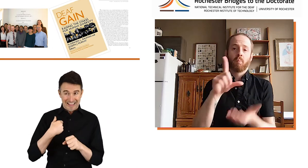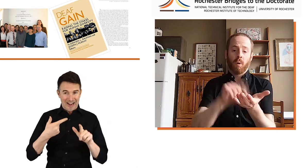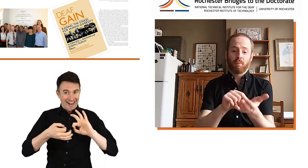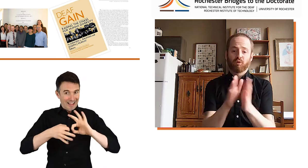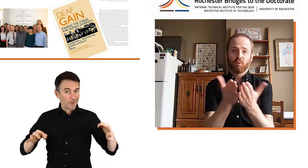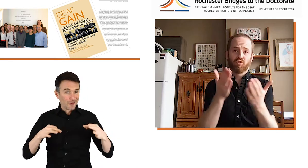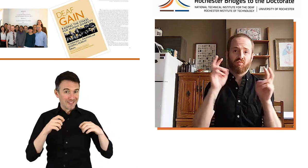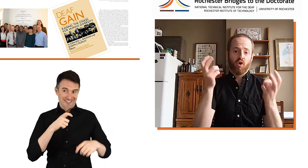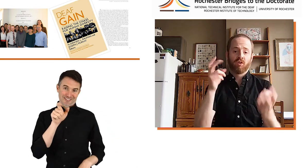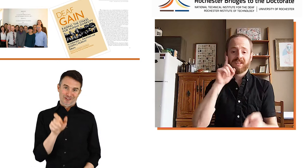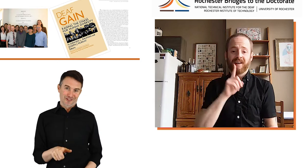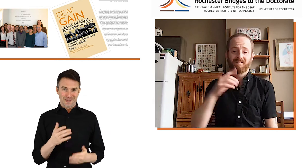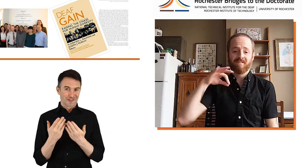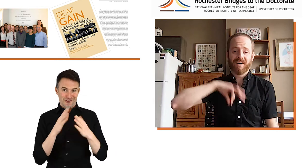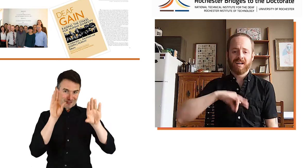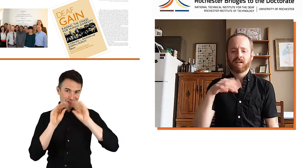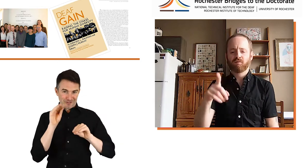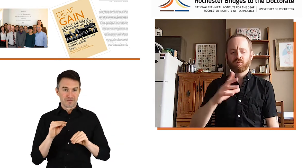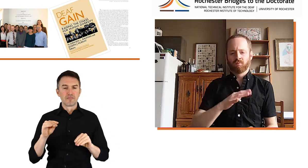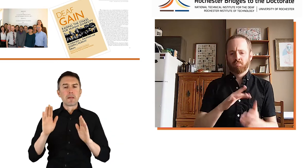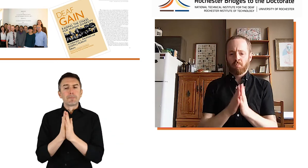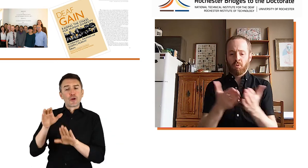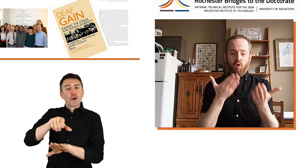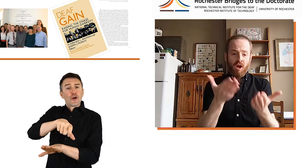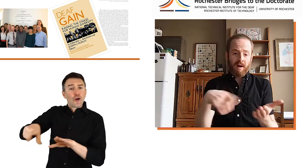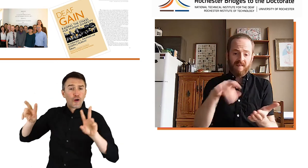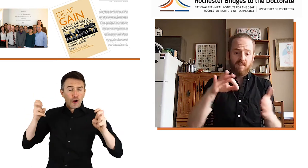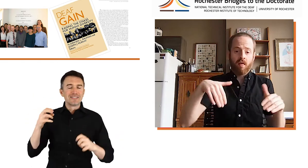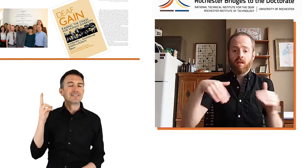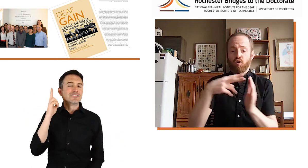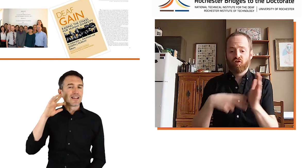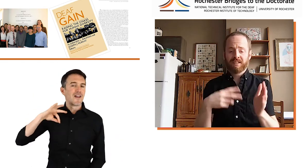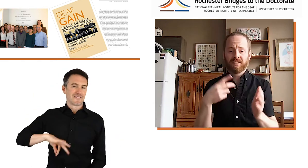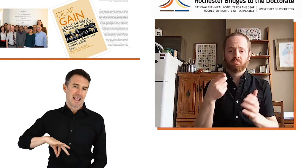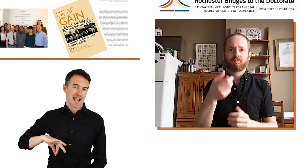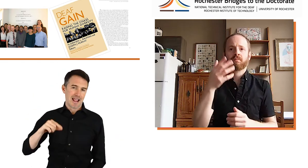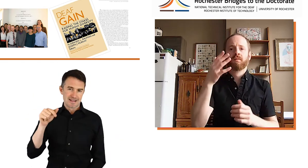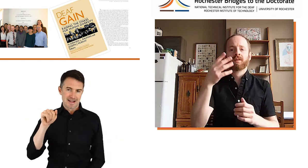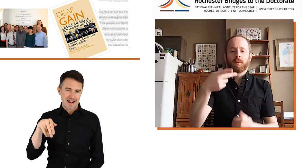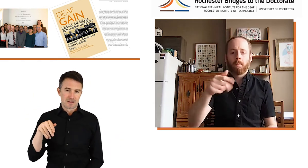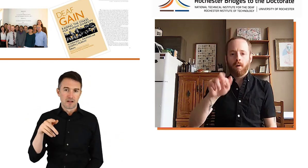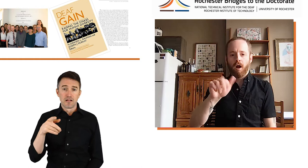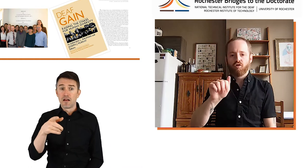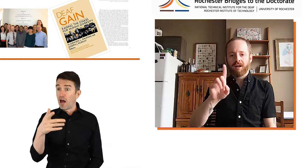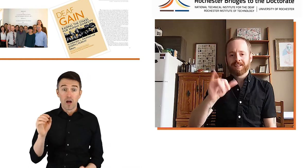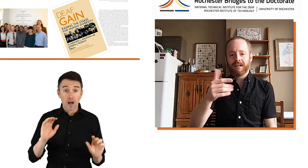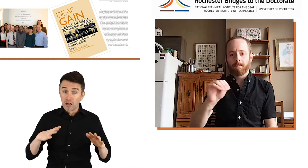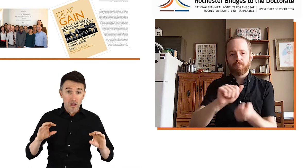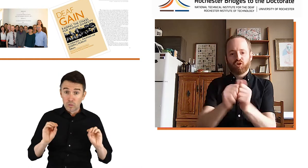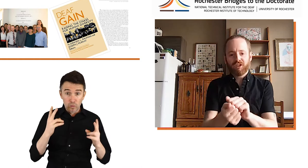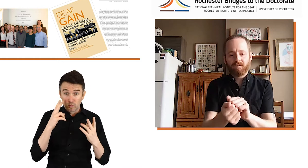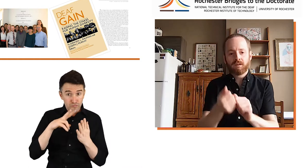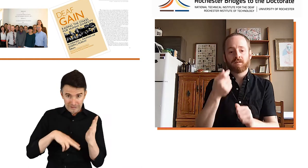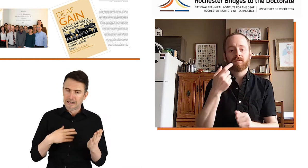program. So this is the name of the book here. The title of it is Deaf Gain, and if you haven't heard of it, I recommend that you look into it.